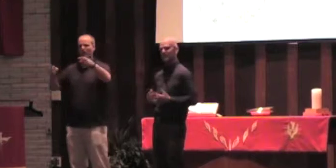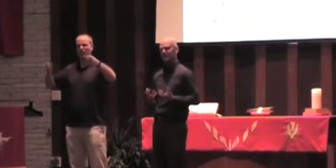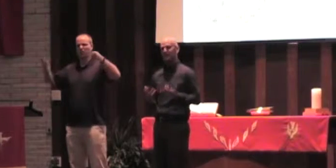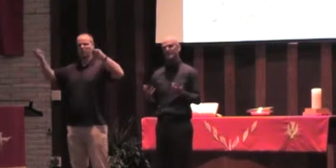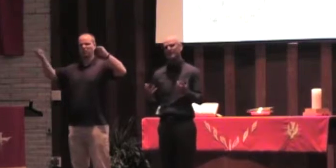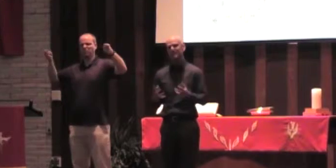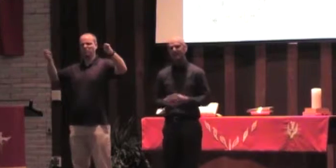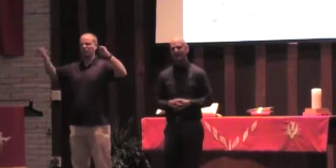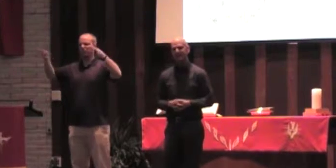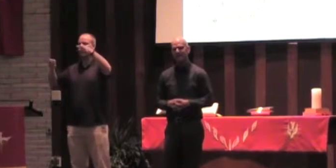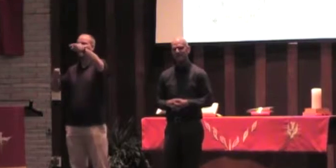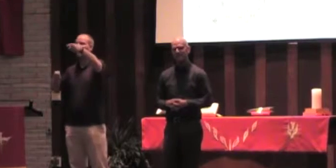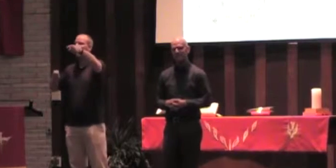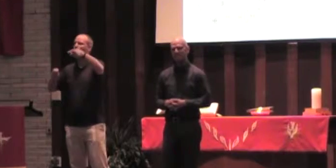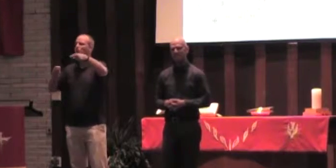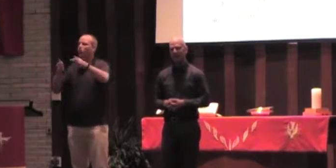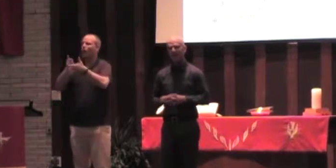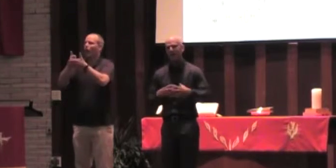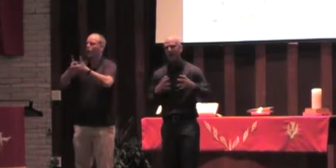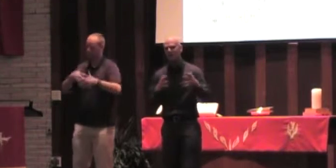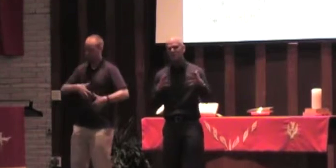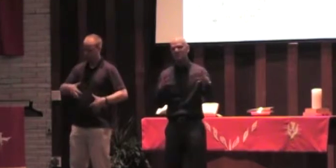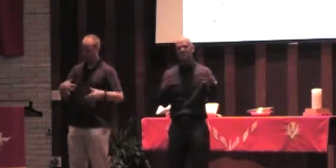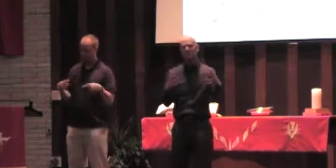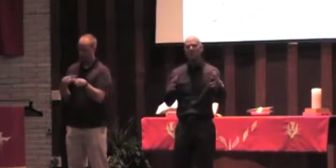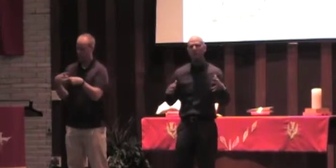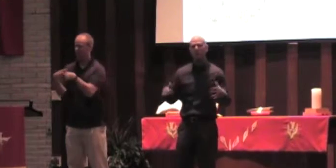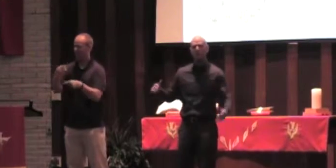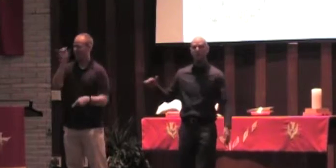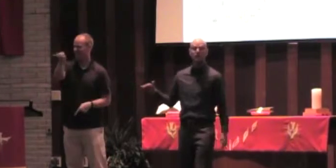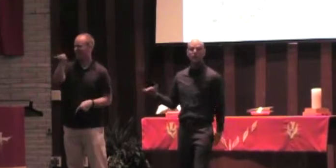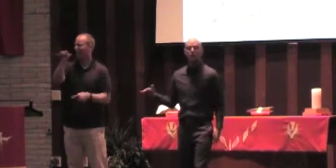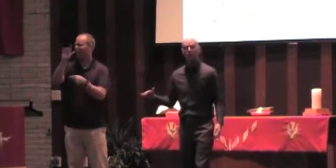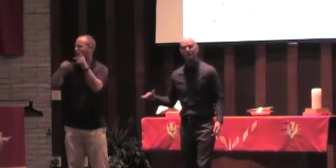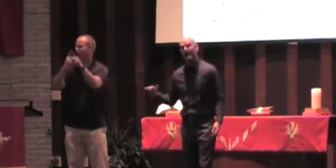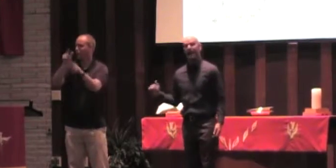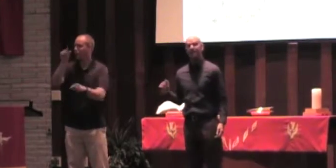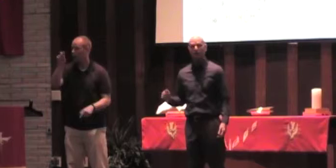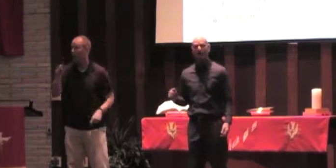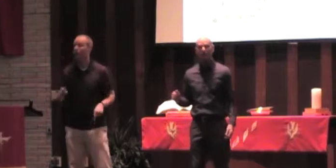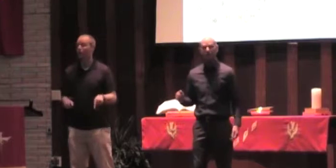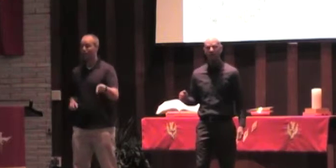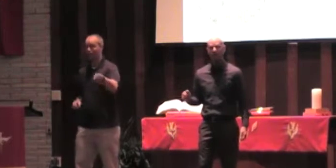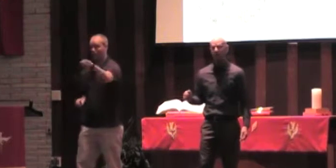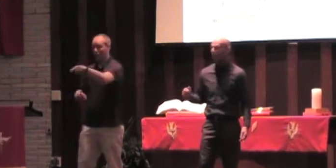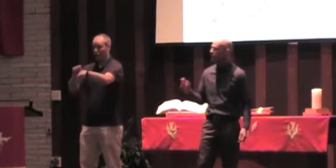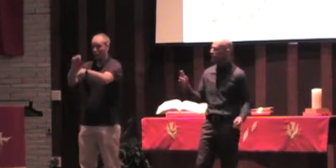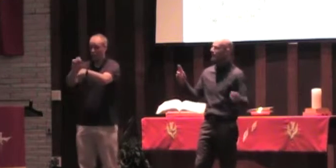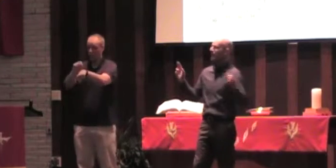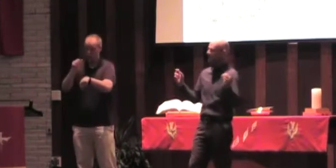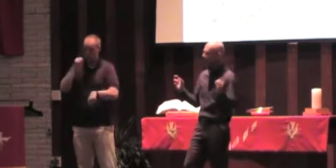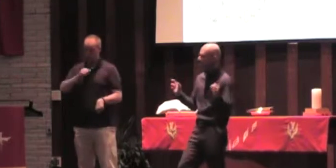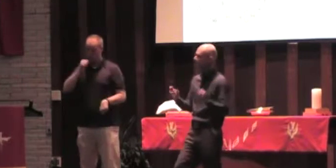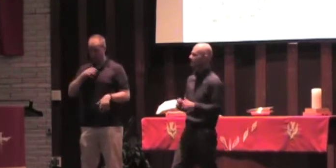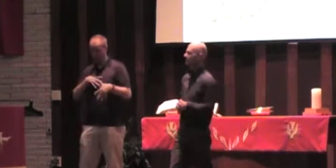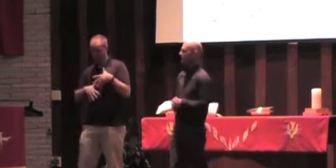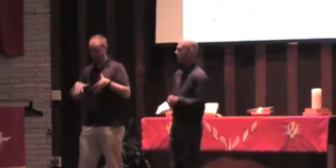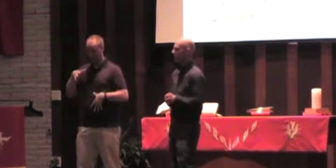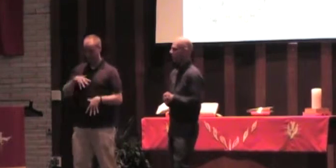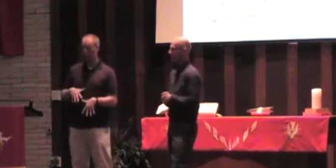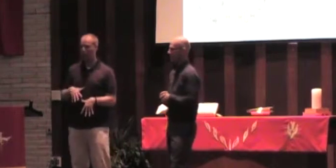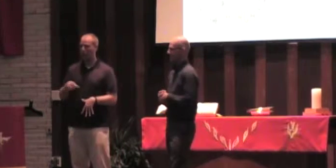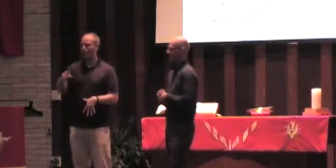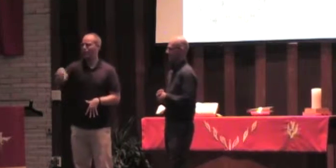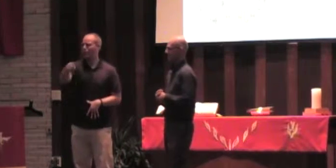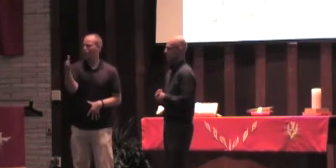hunt. She was a fertility god. At Artemis' temple, there were little girls, half-dressed, that were the attendants